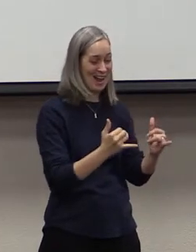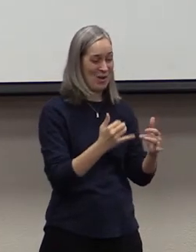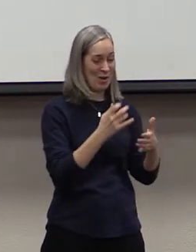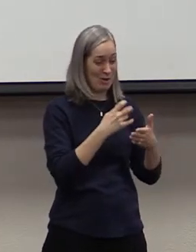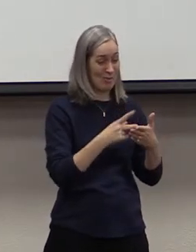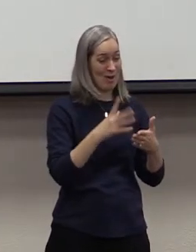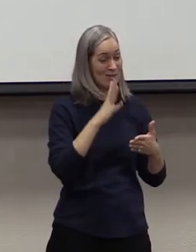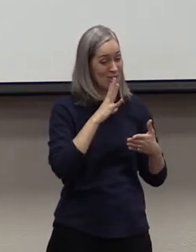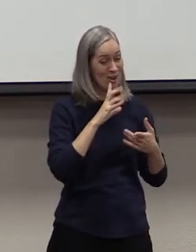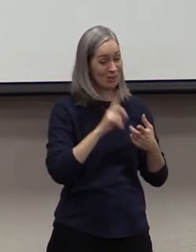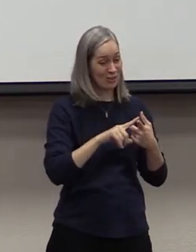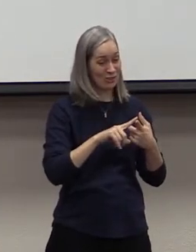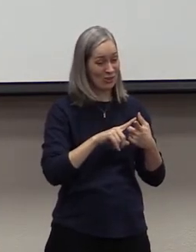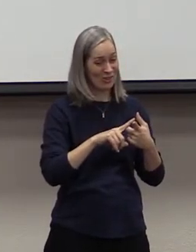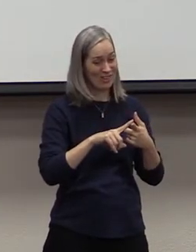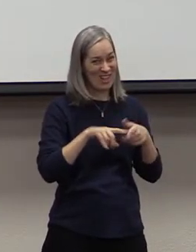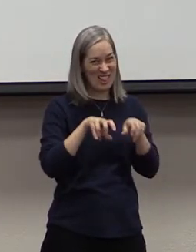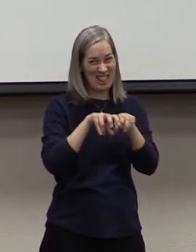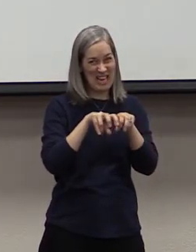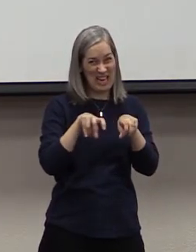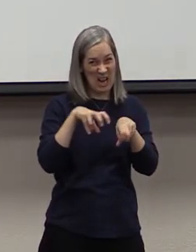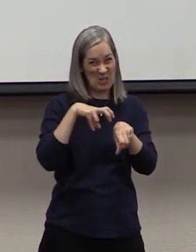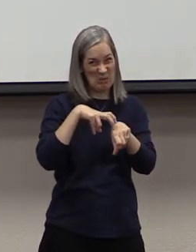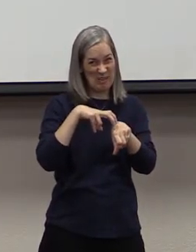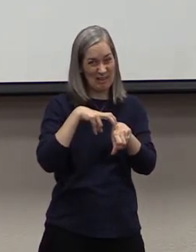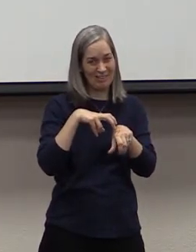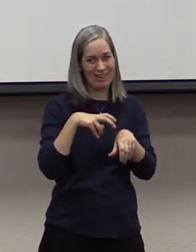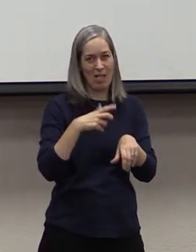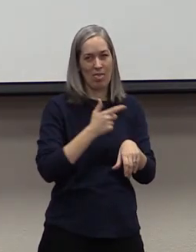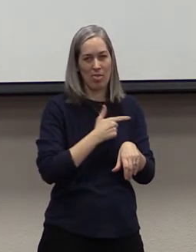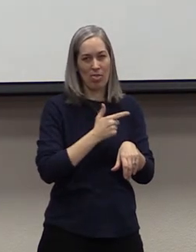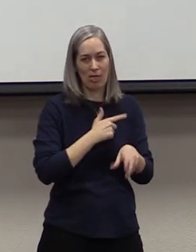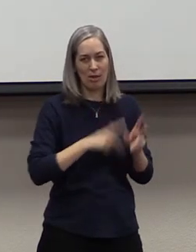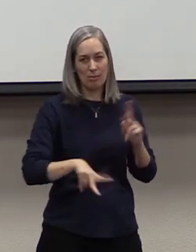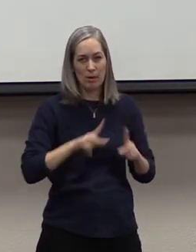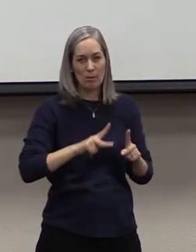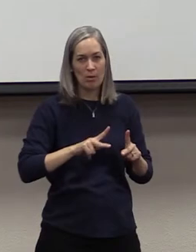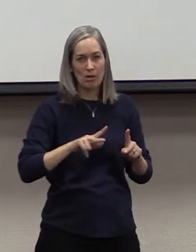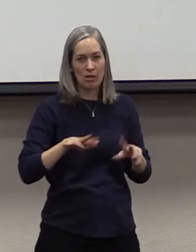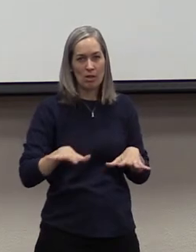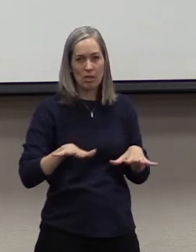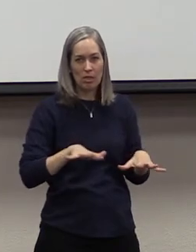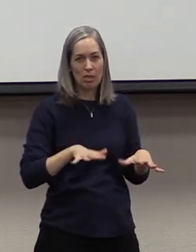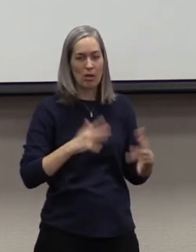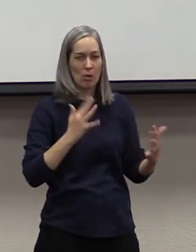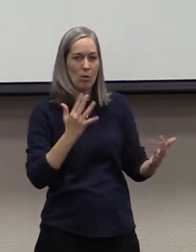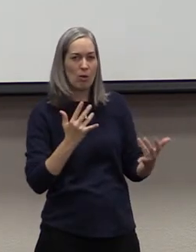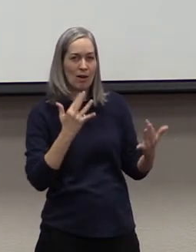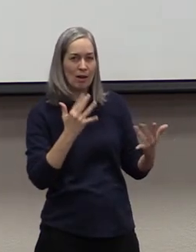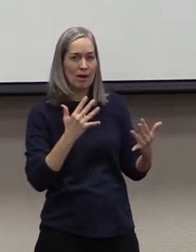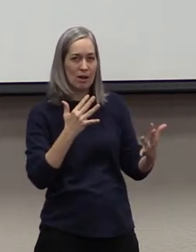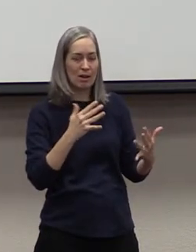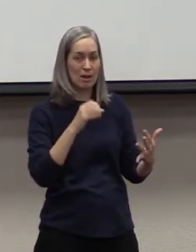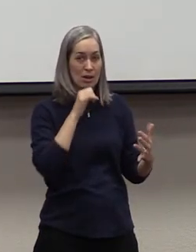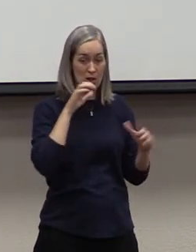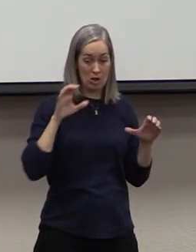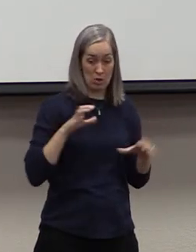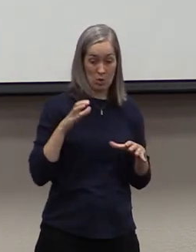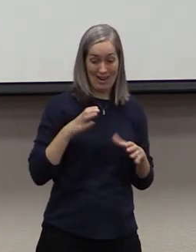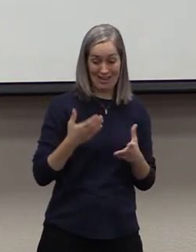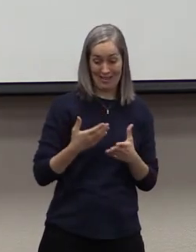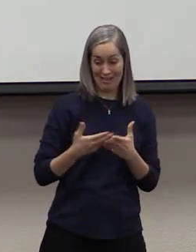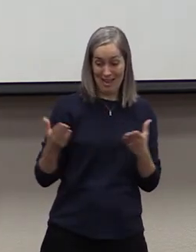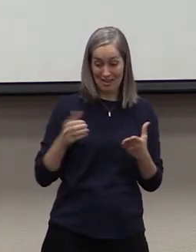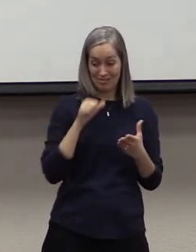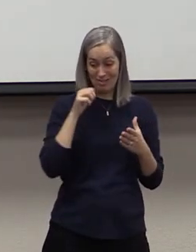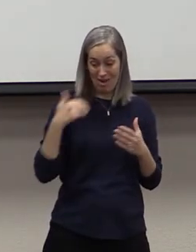potatoes. Those people that are just sitting around on their rooftops, just waiting, neglecting the responsibilities that